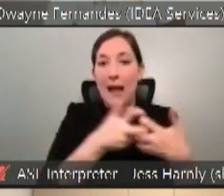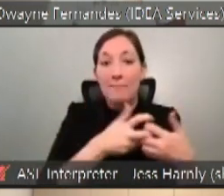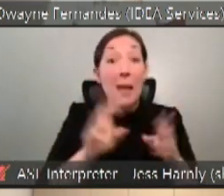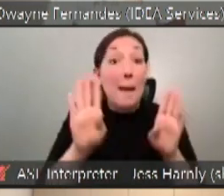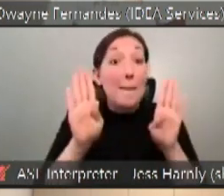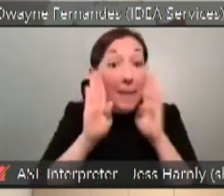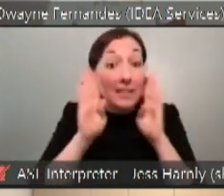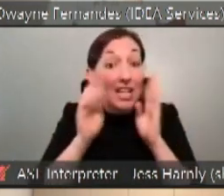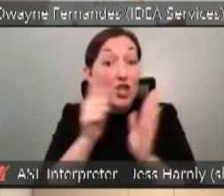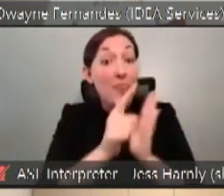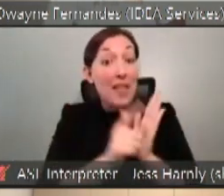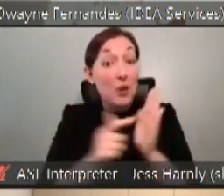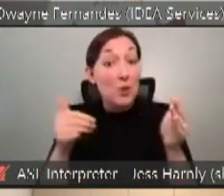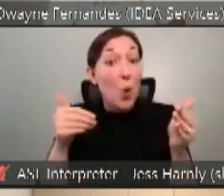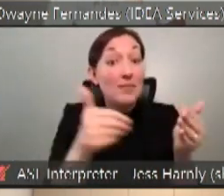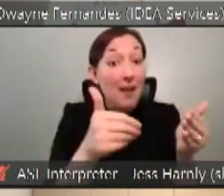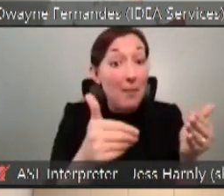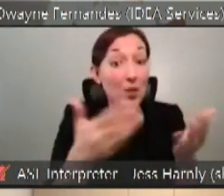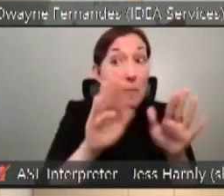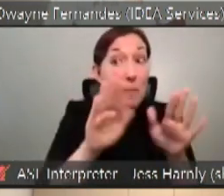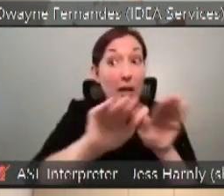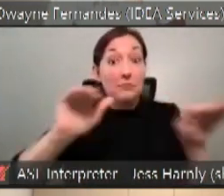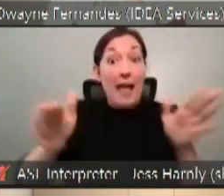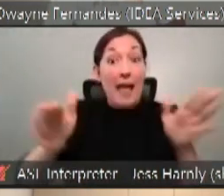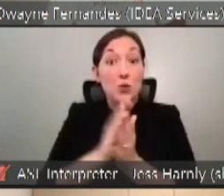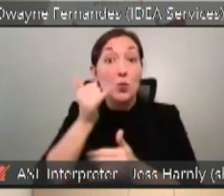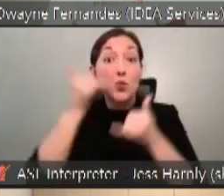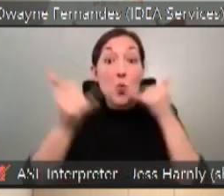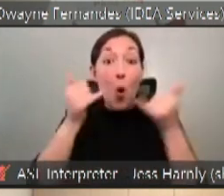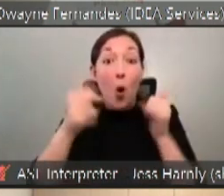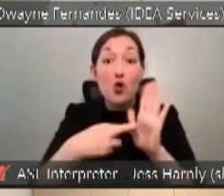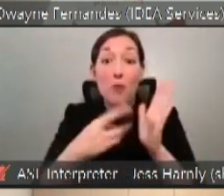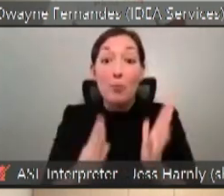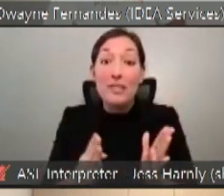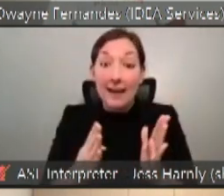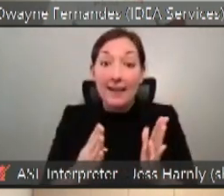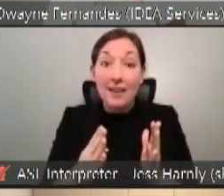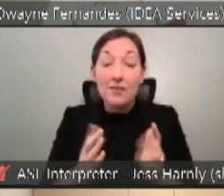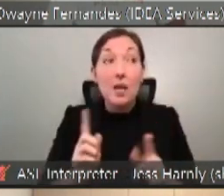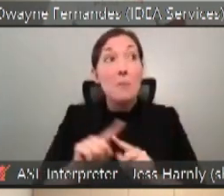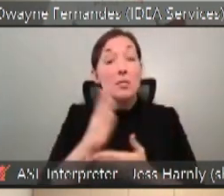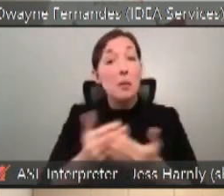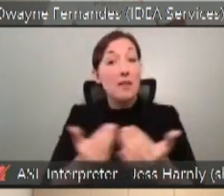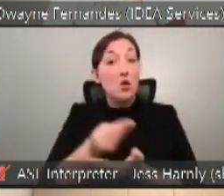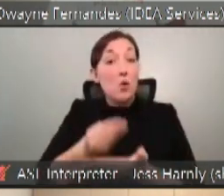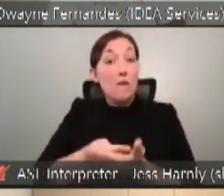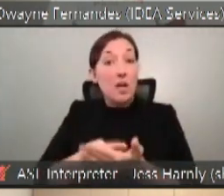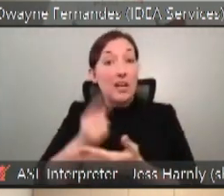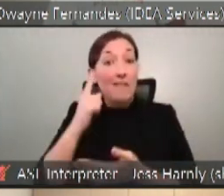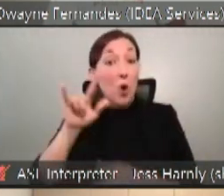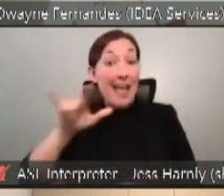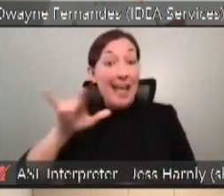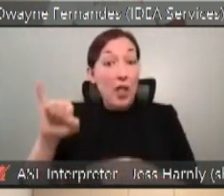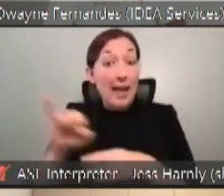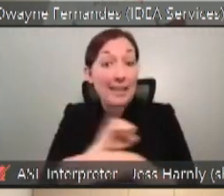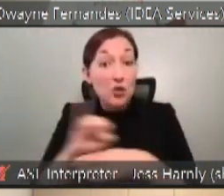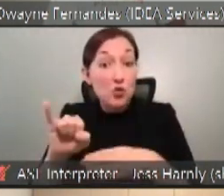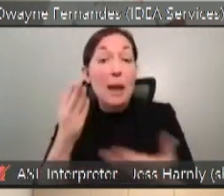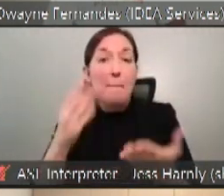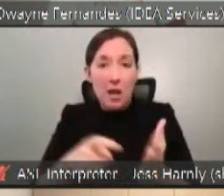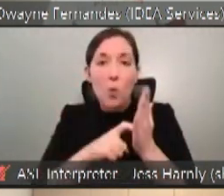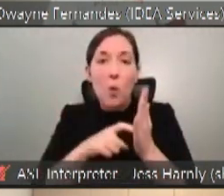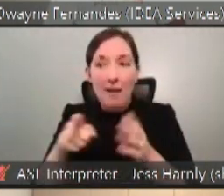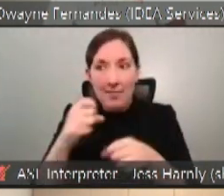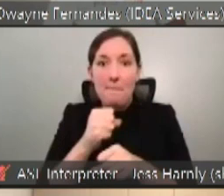may ask you to call your representatives. But some of the new funding for the airline industry may require that they make themselves